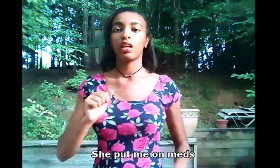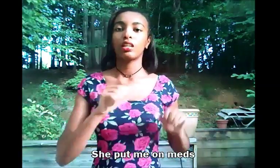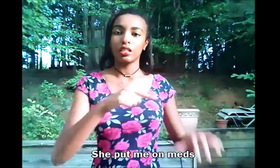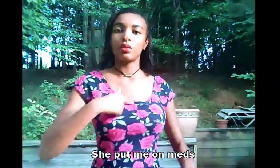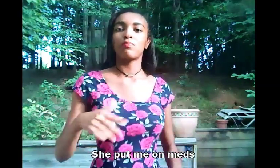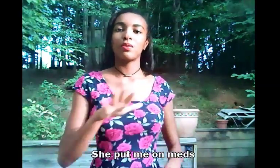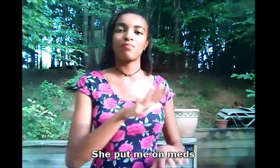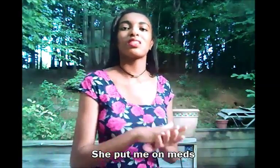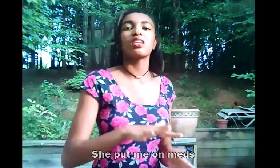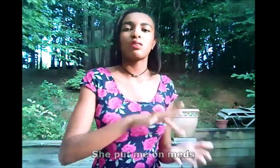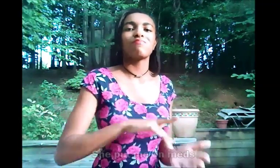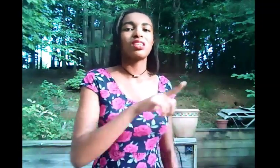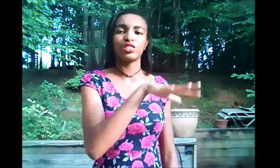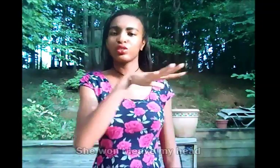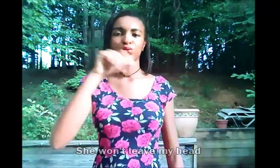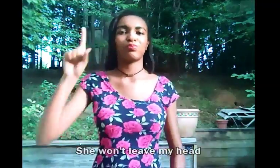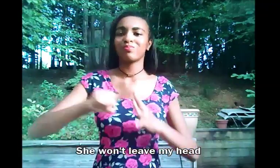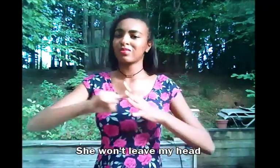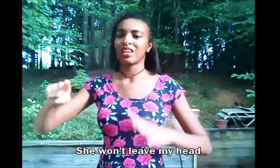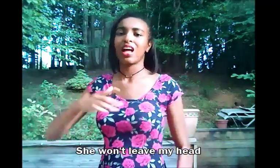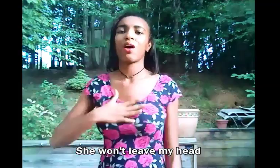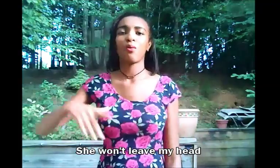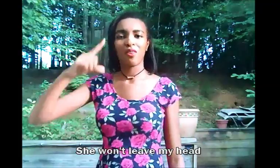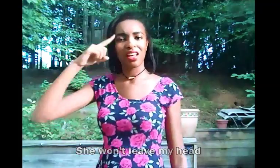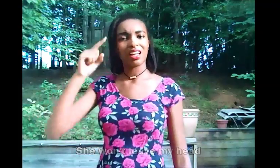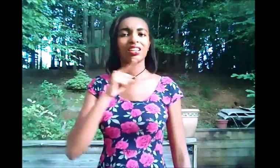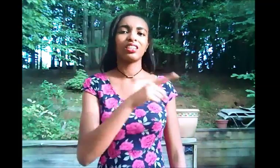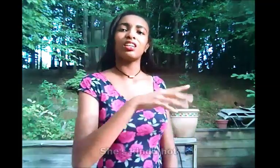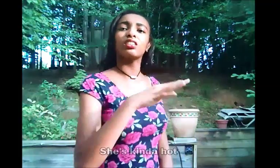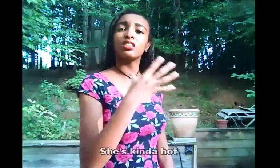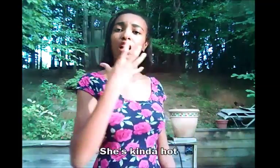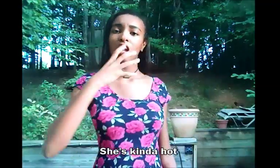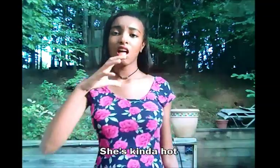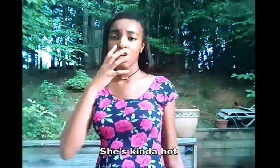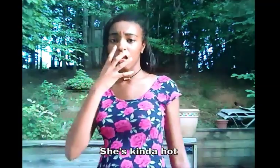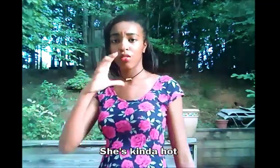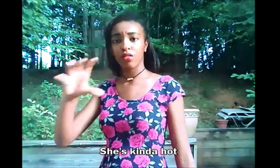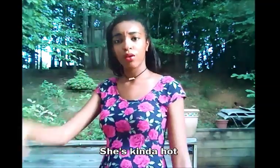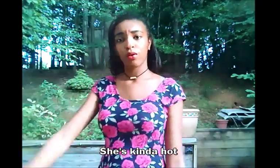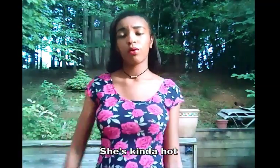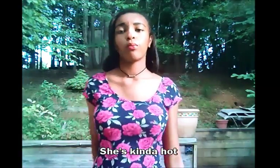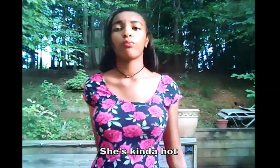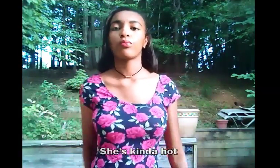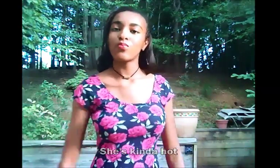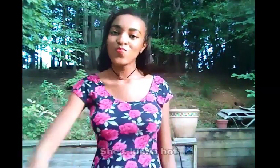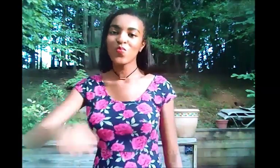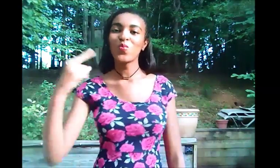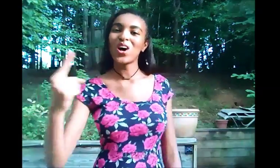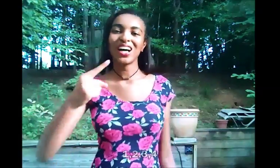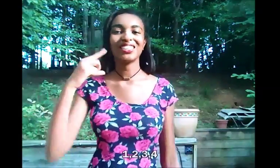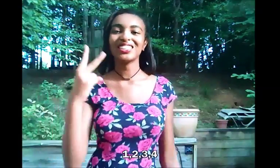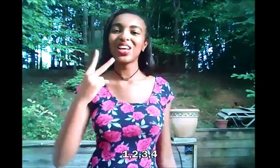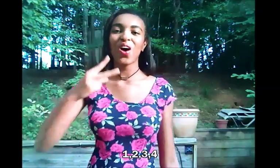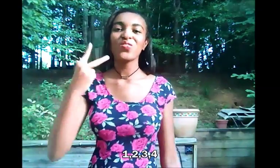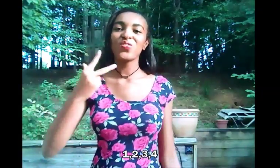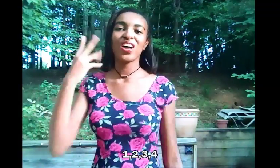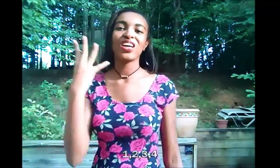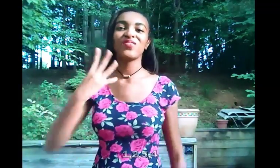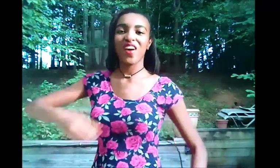she put me a match she won't get out of my head she's kinda hot though one, two, three,